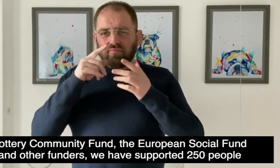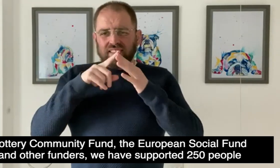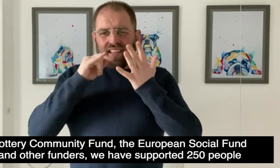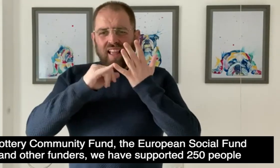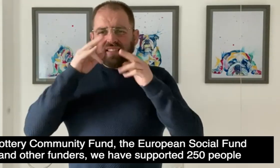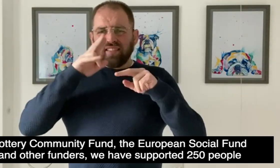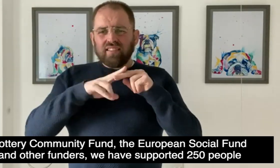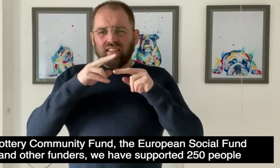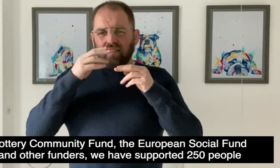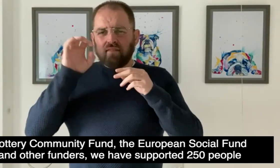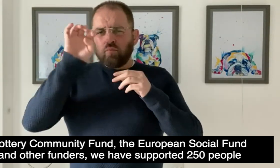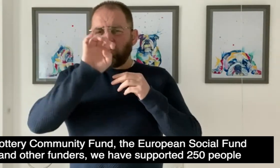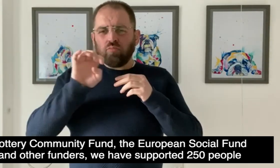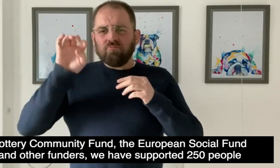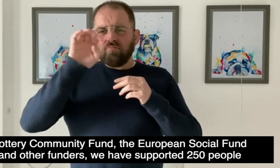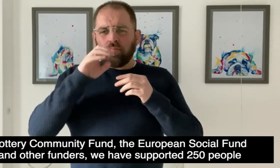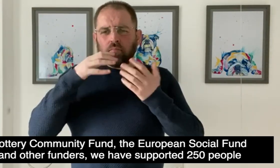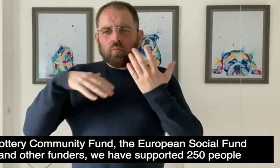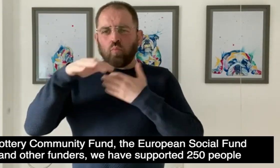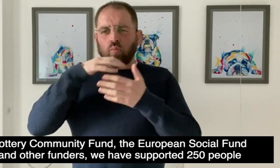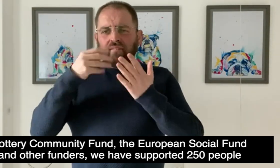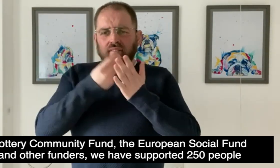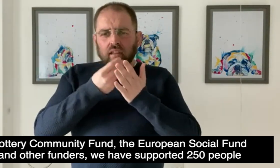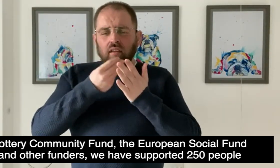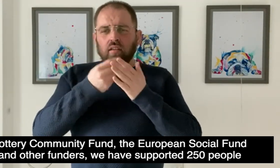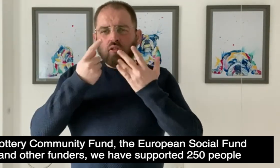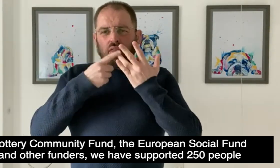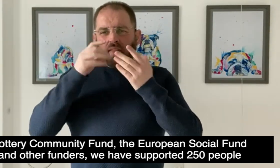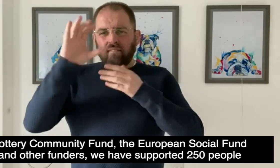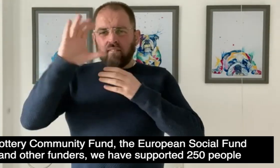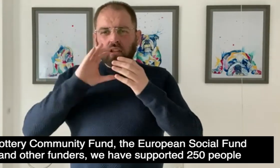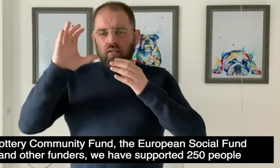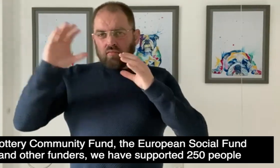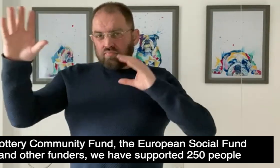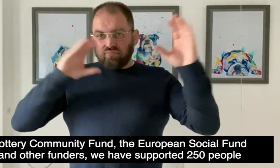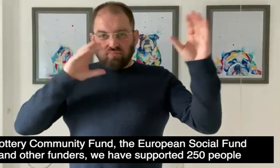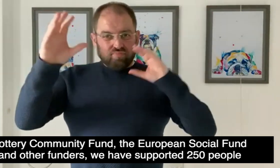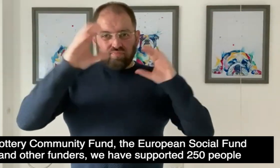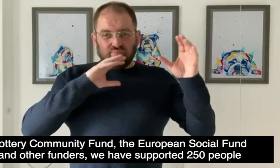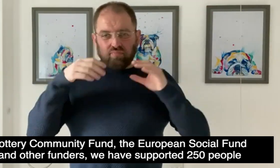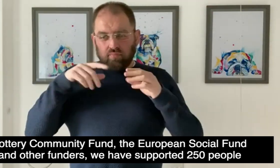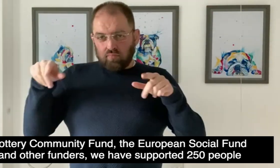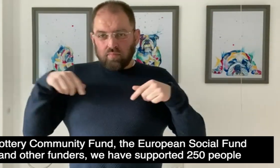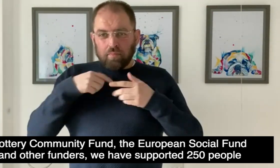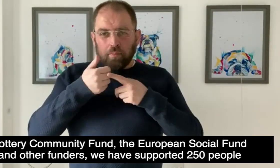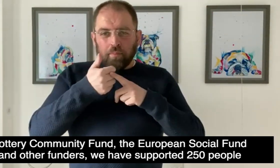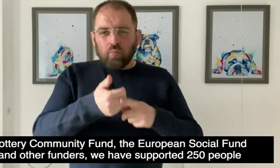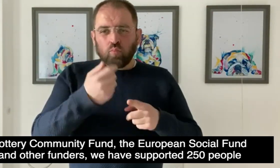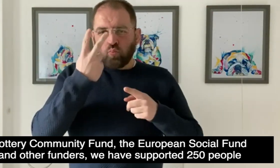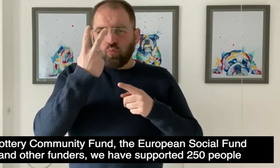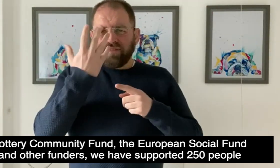Fund, the European Social Fund and other funders, we have supported